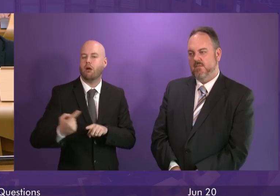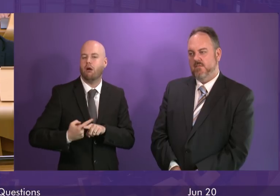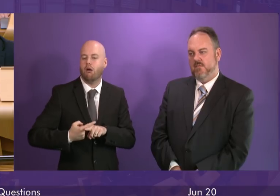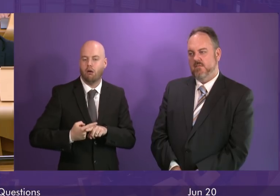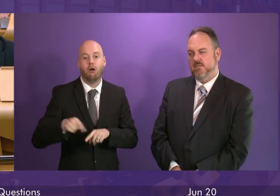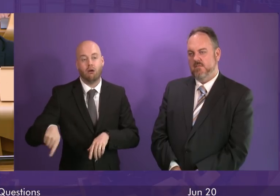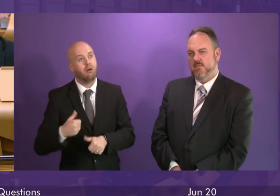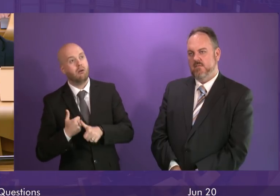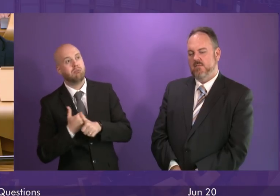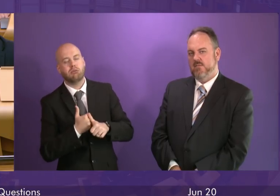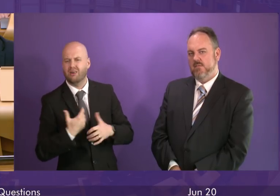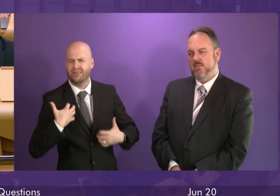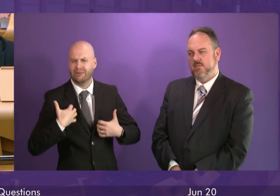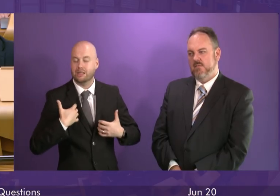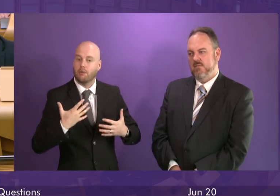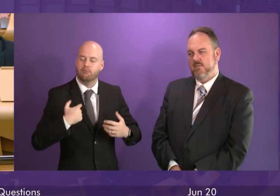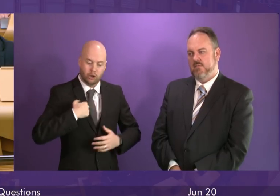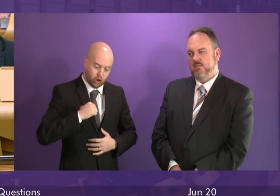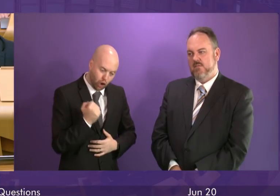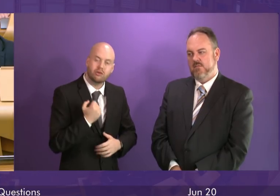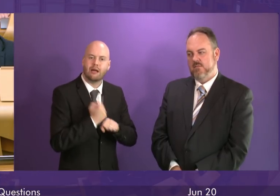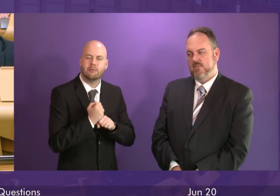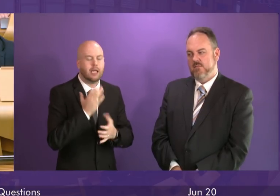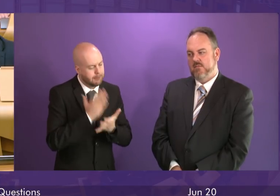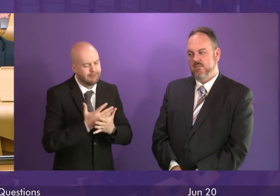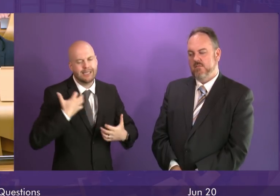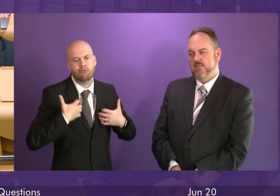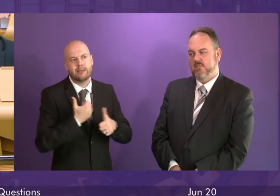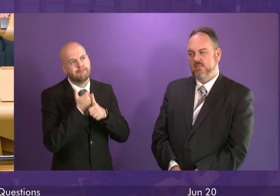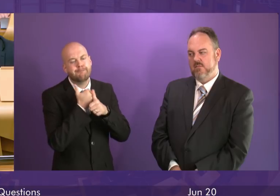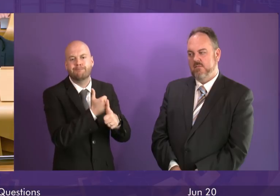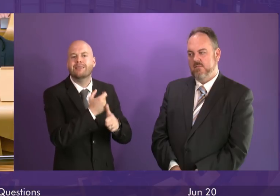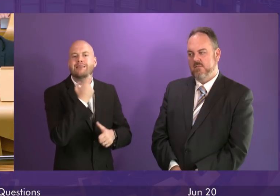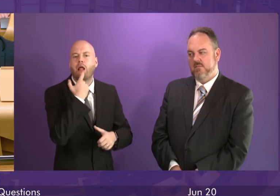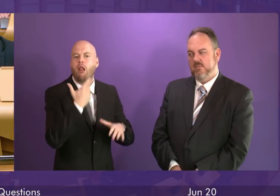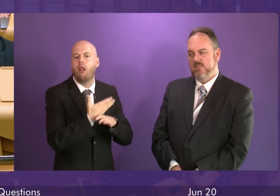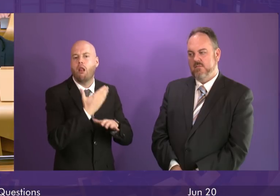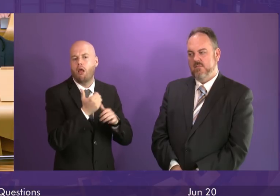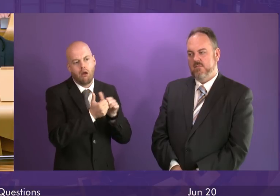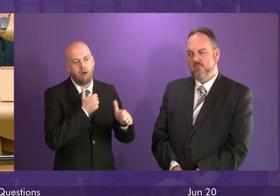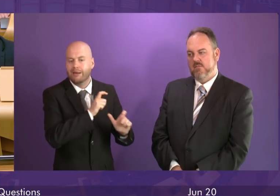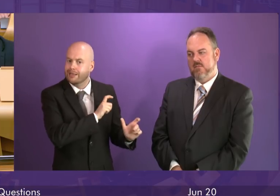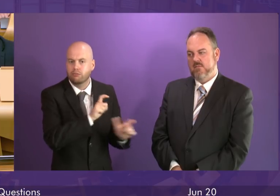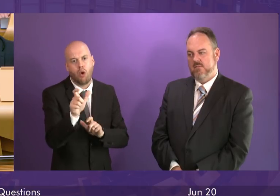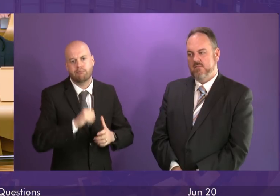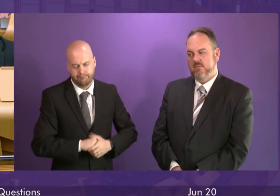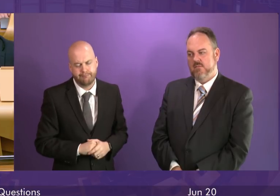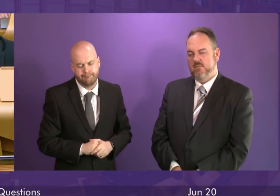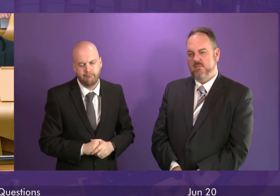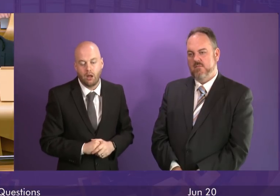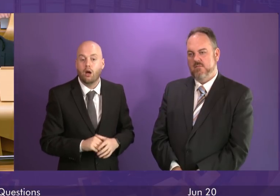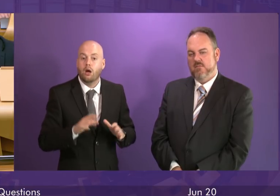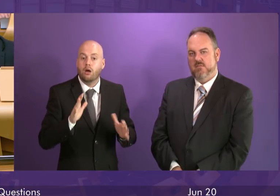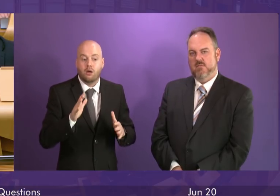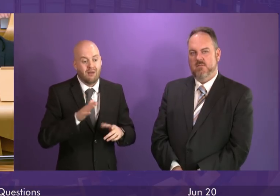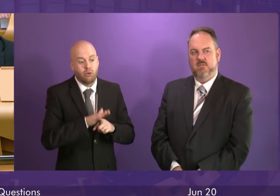this Government is committed to a sustainable future for the steel sector and to helping the industry to compete in global markets. Going forward, the firm has said that